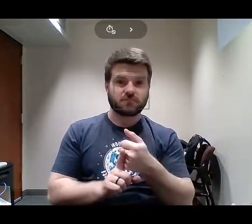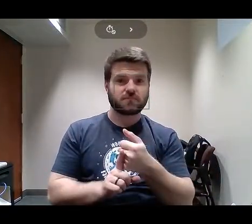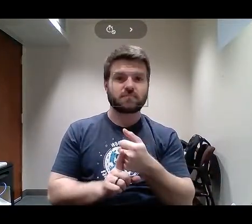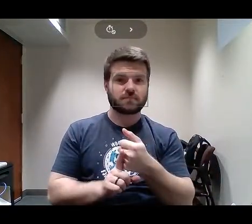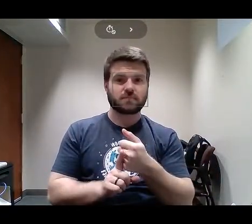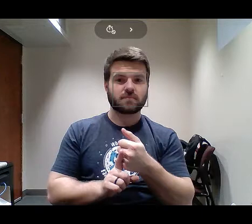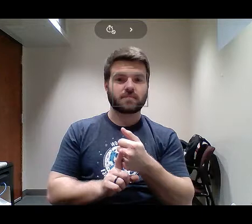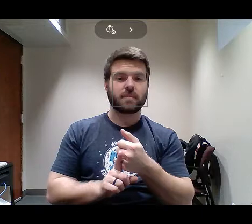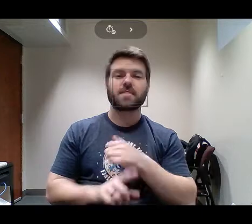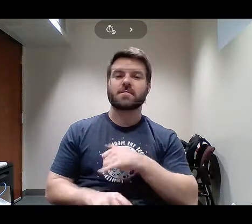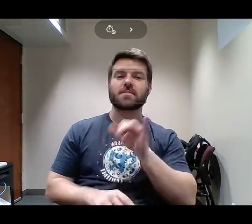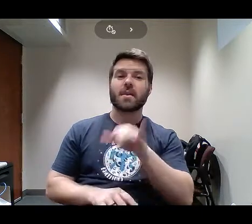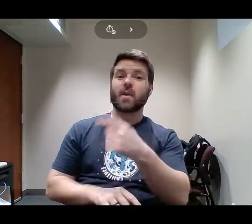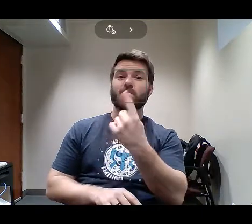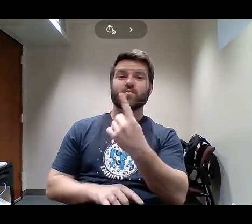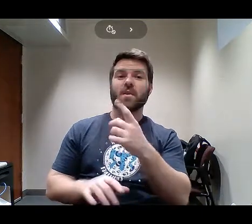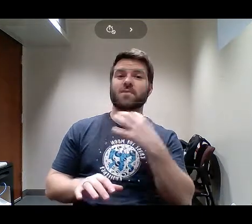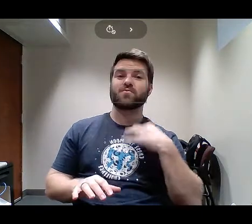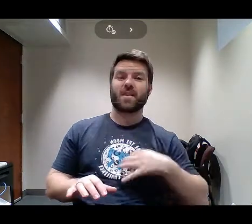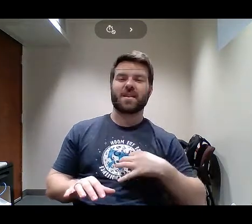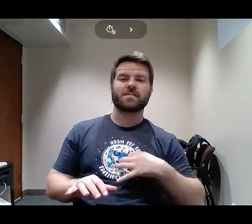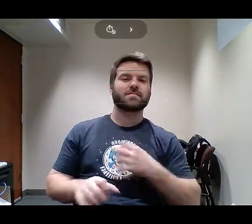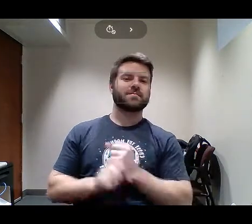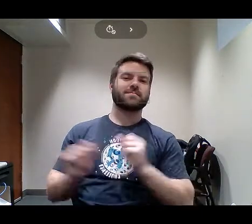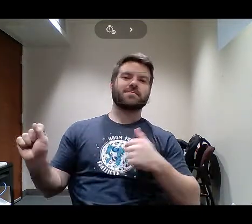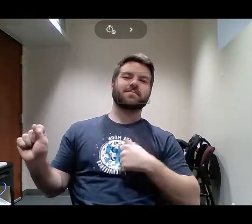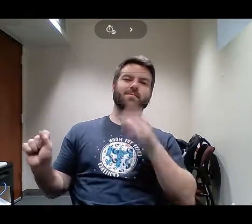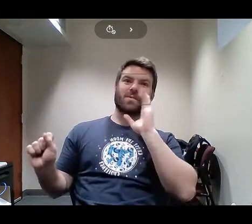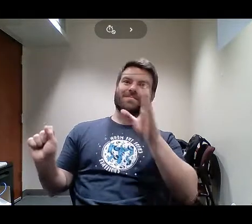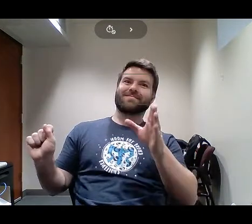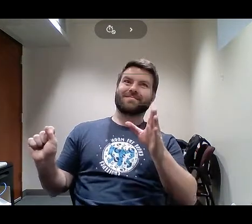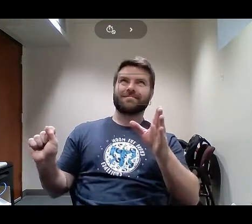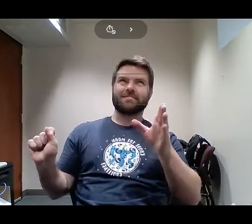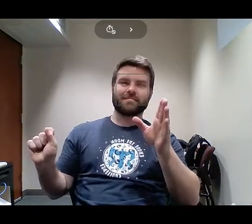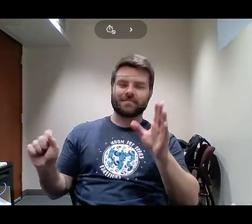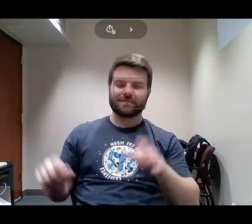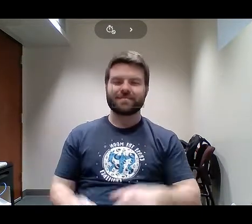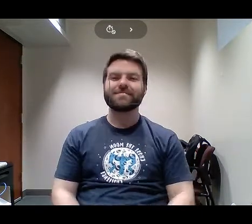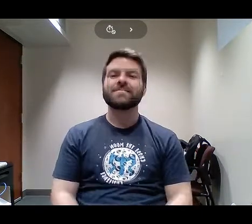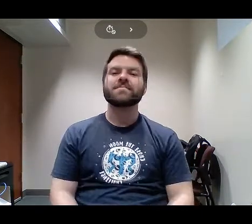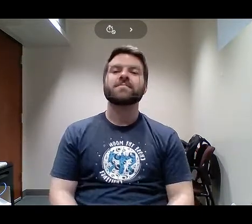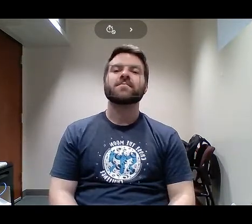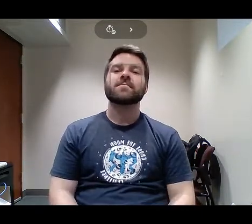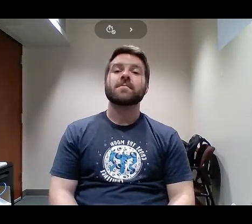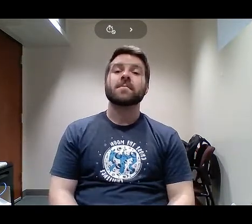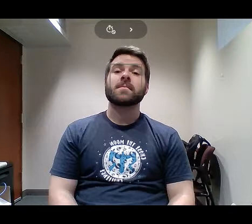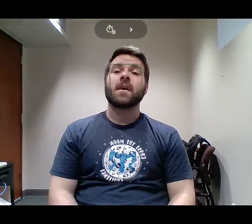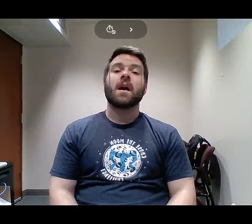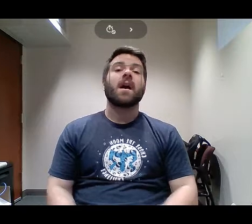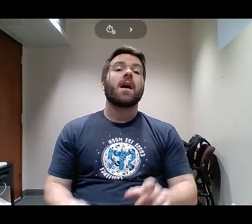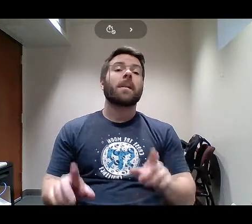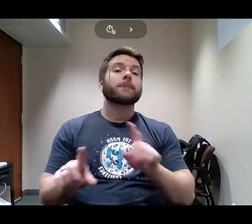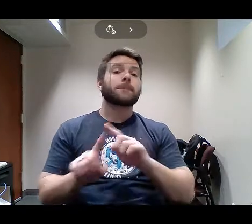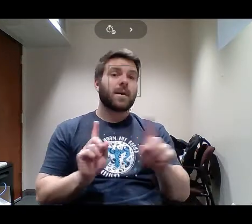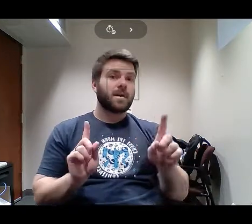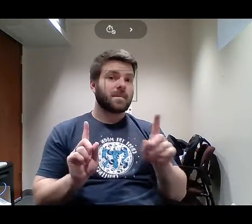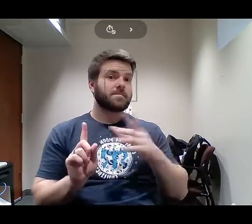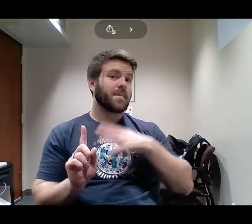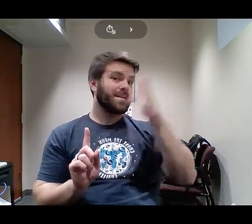salvation. But I also know why my dad was insisting on that diploma. Because,